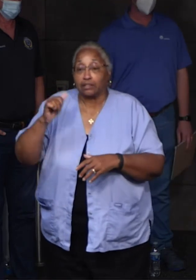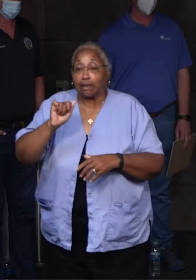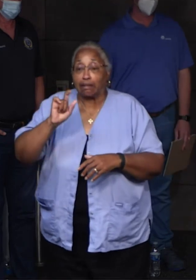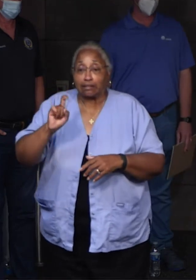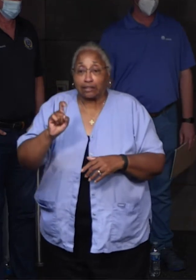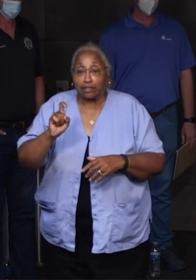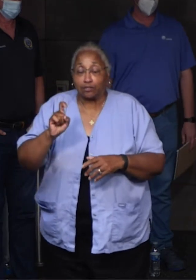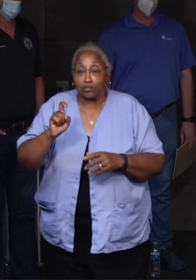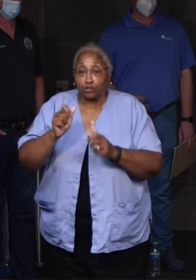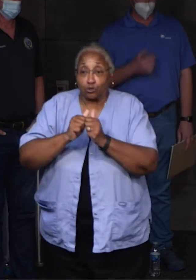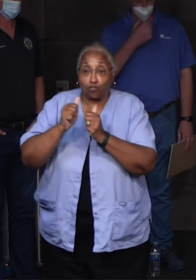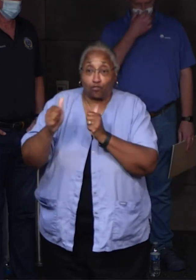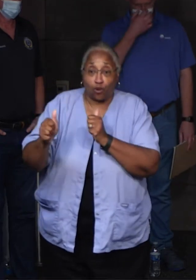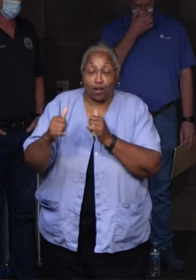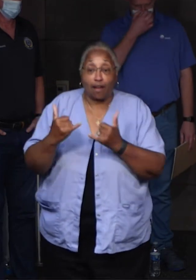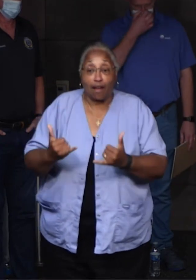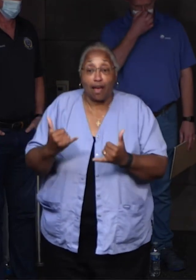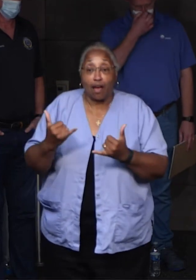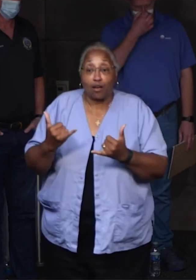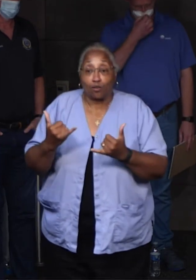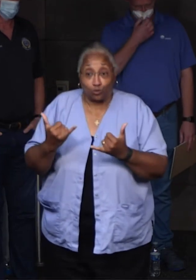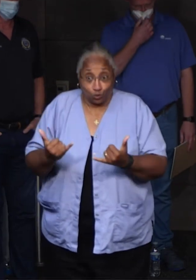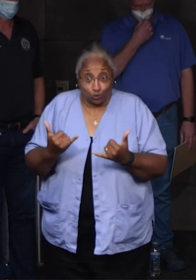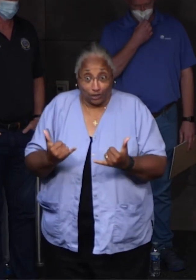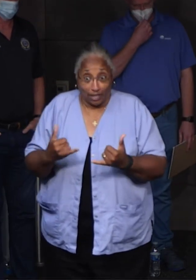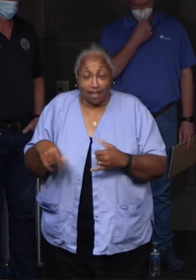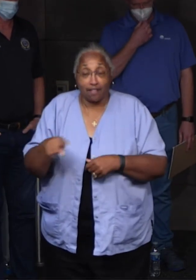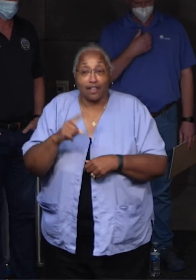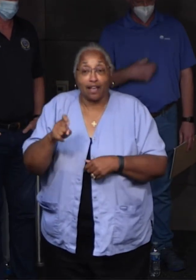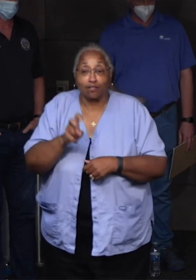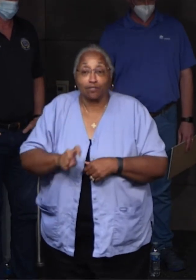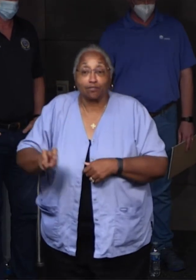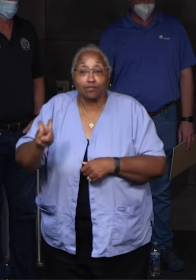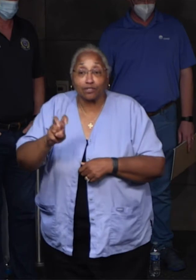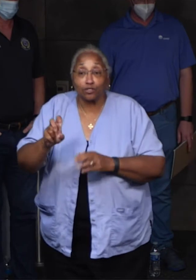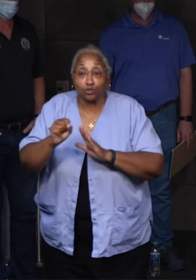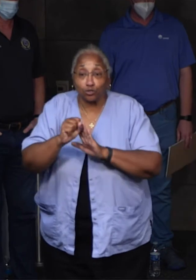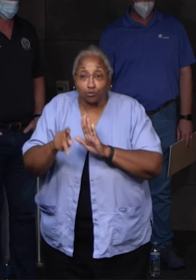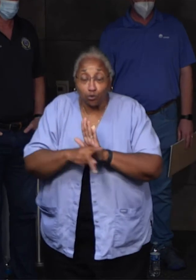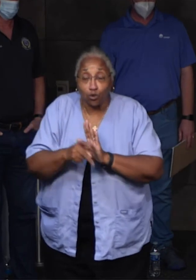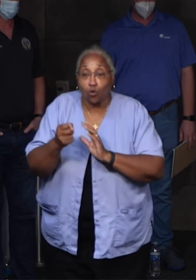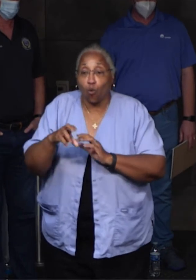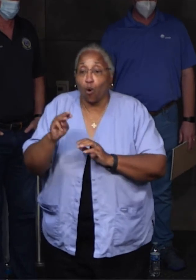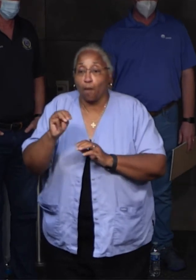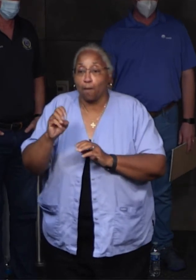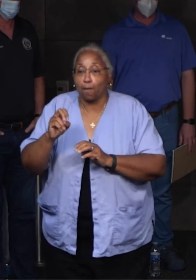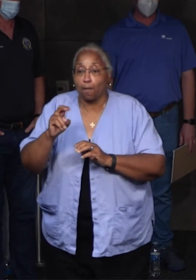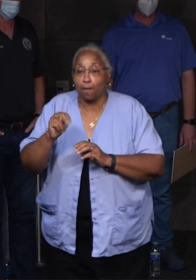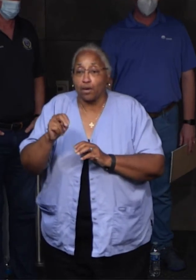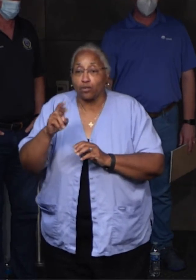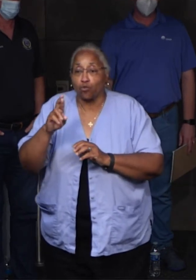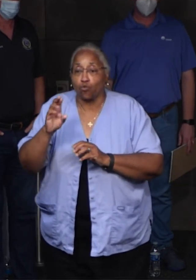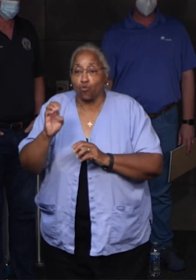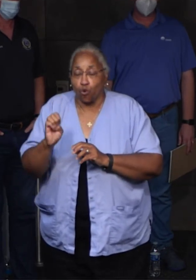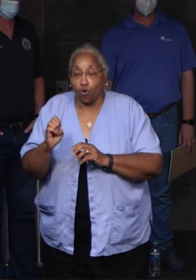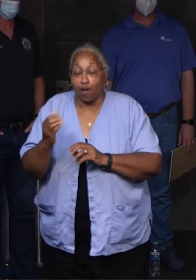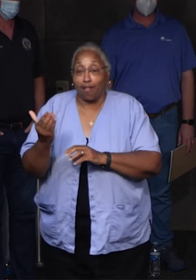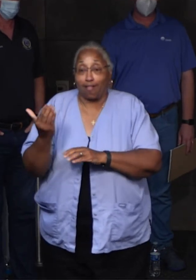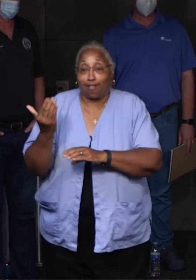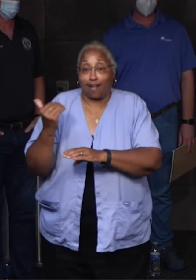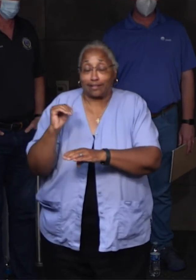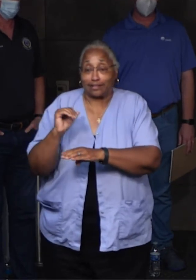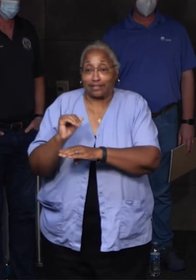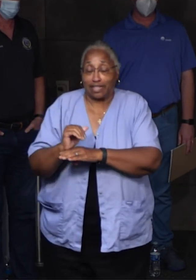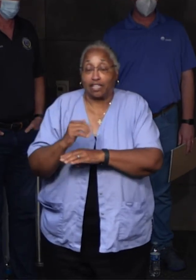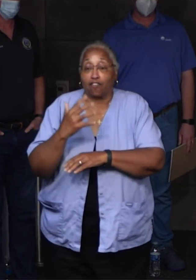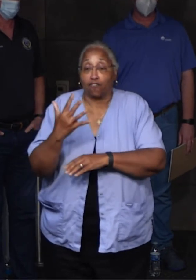now today have to go to Monroe or Shreve Park even further. Last night, five bedridden